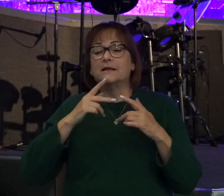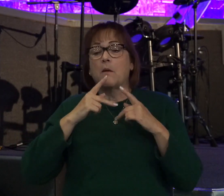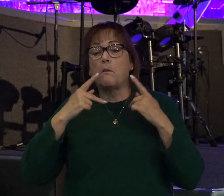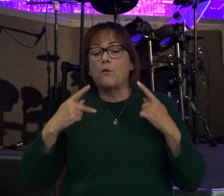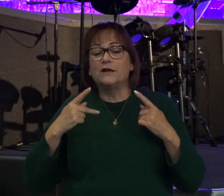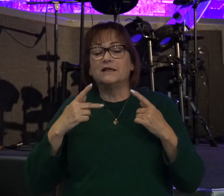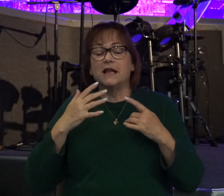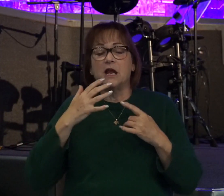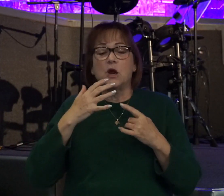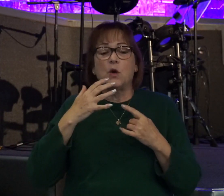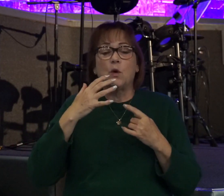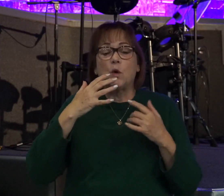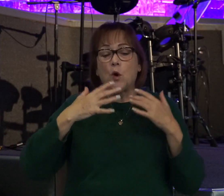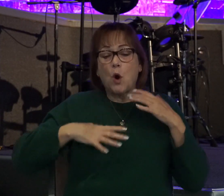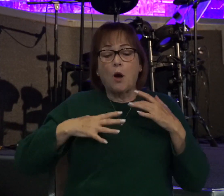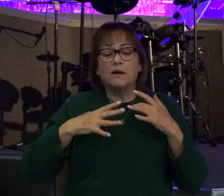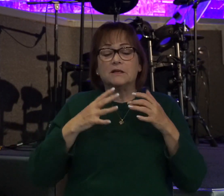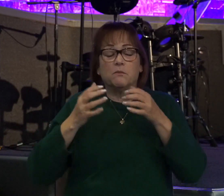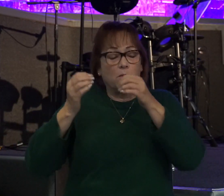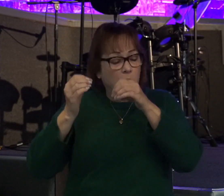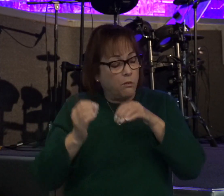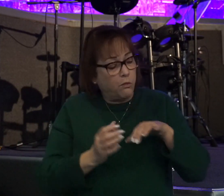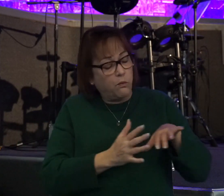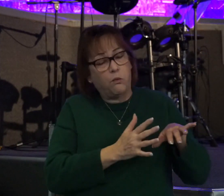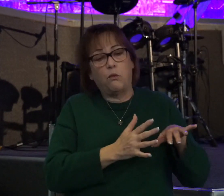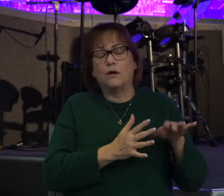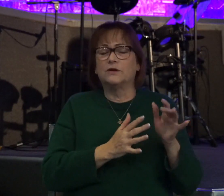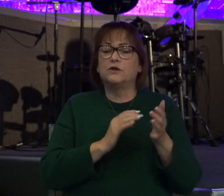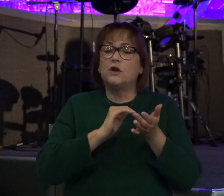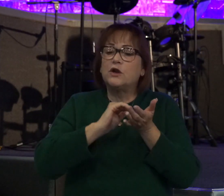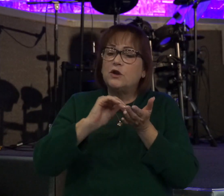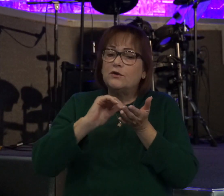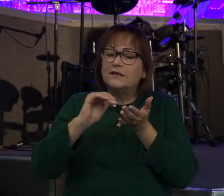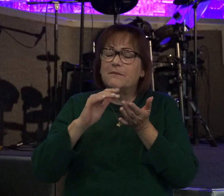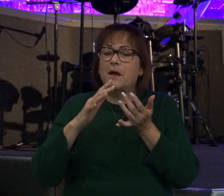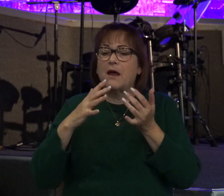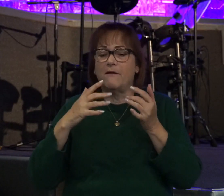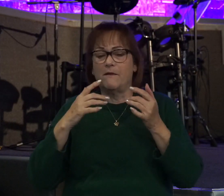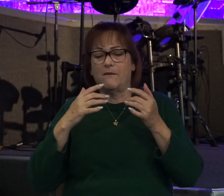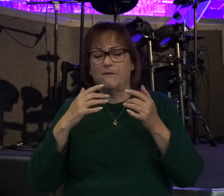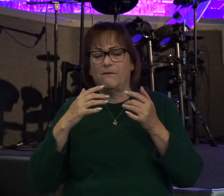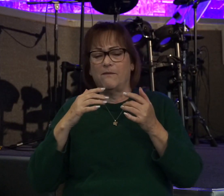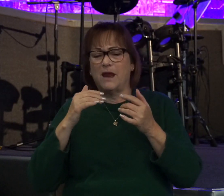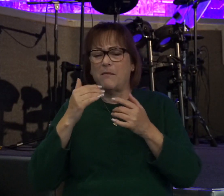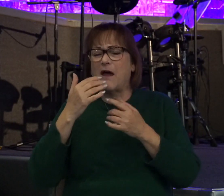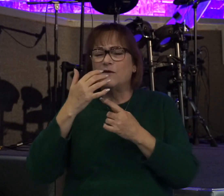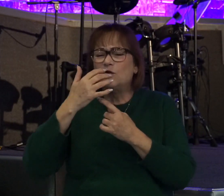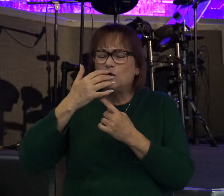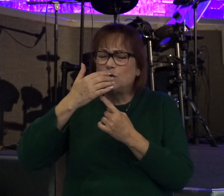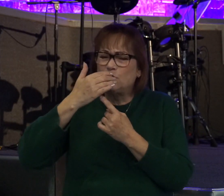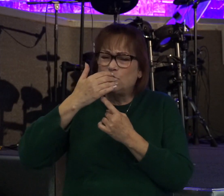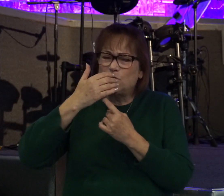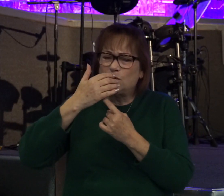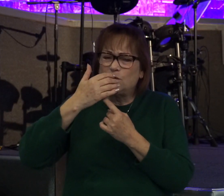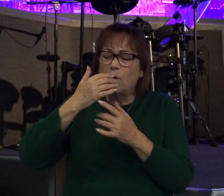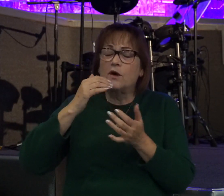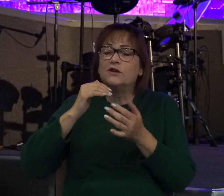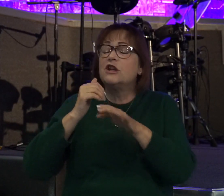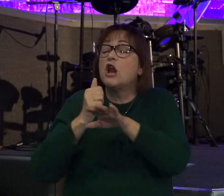took issue with this. She accuses him of dressing improperly in front of other women. Look at it there in verse